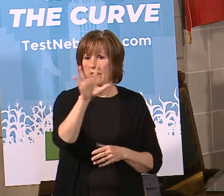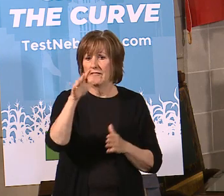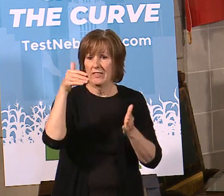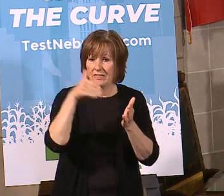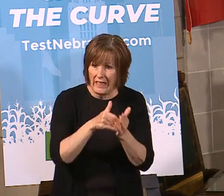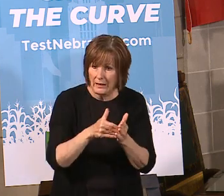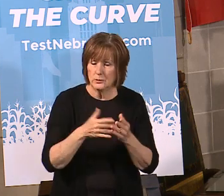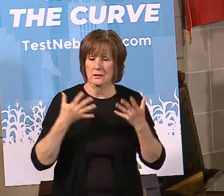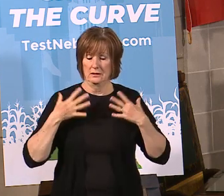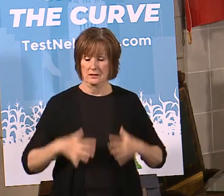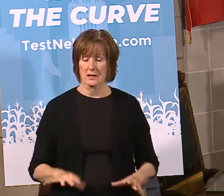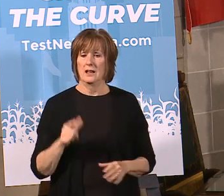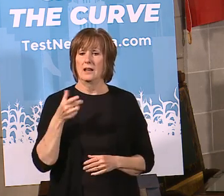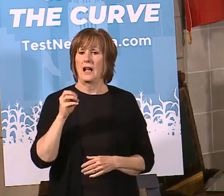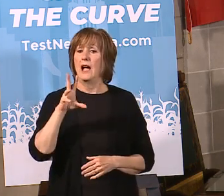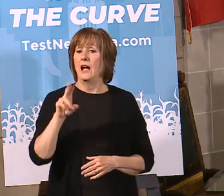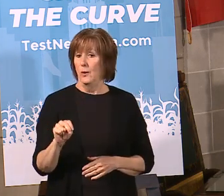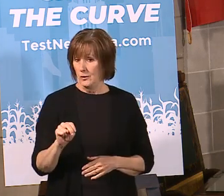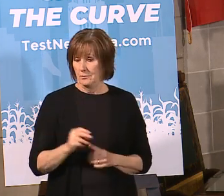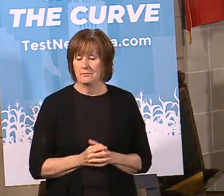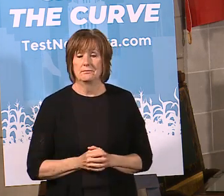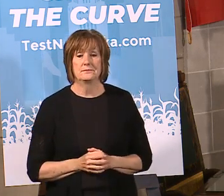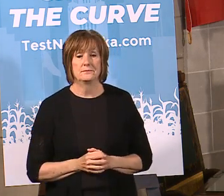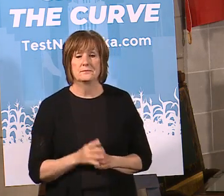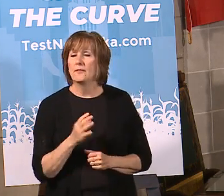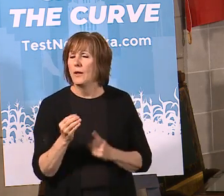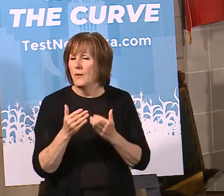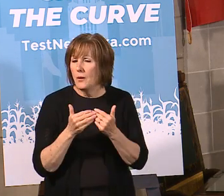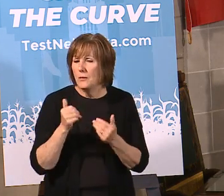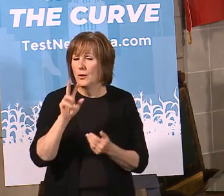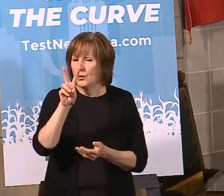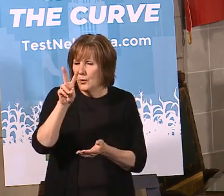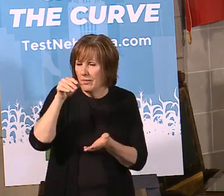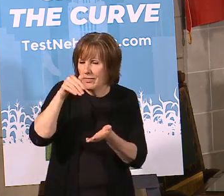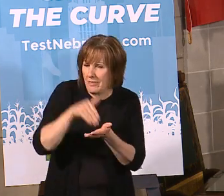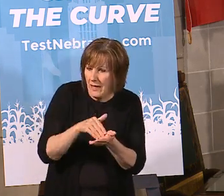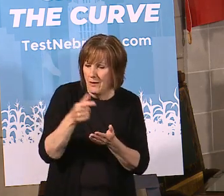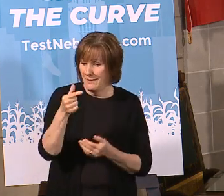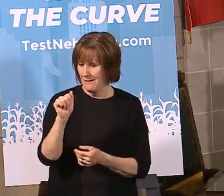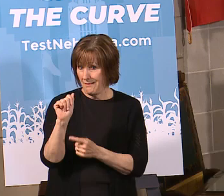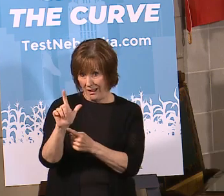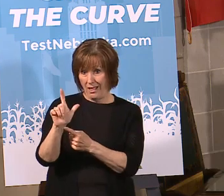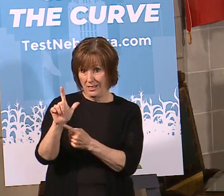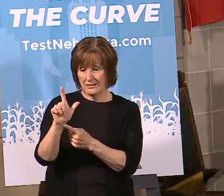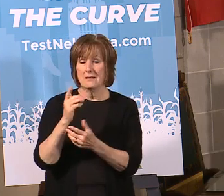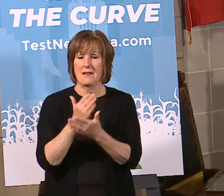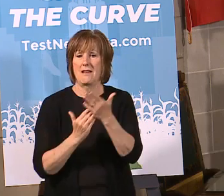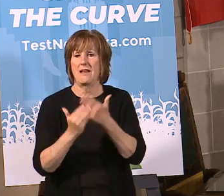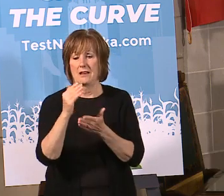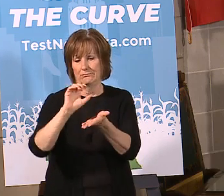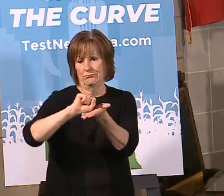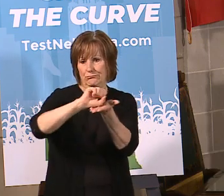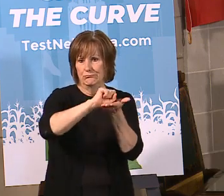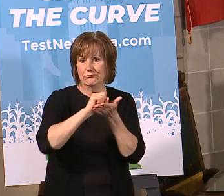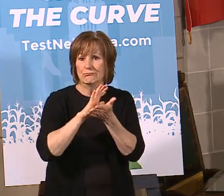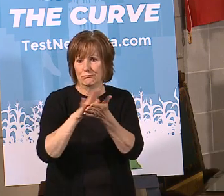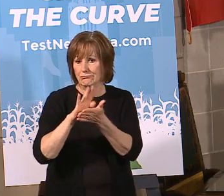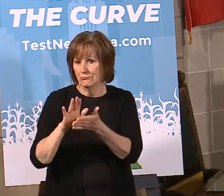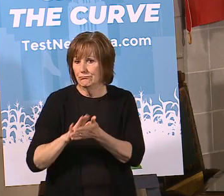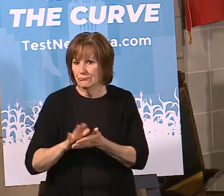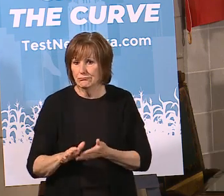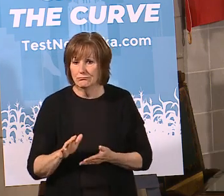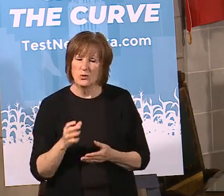gowns out to the public health districts and nearly 2,000 gallons of hand sanitizer or